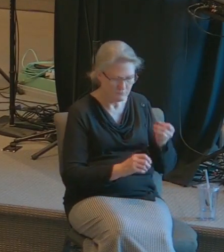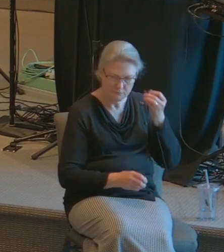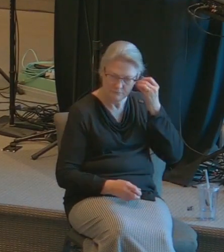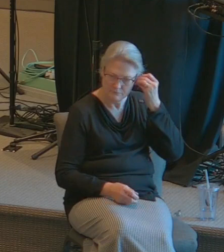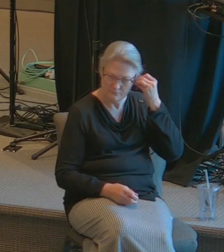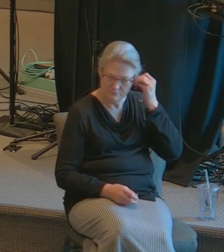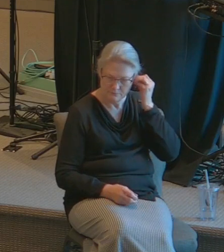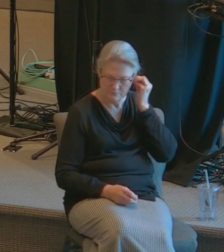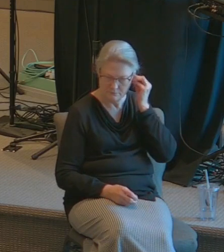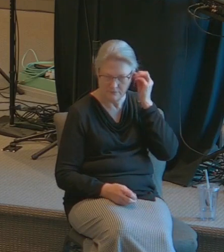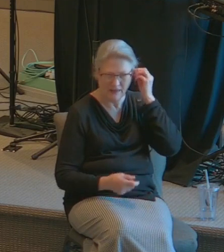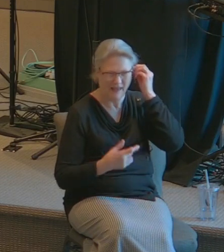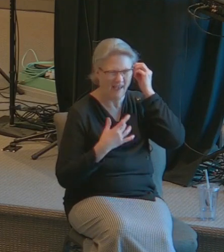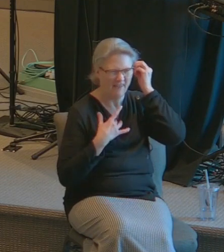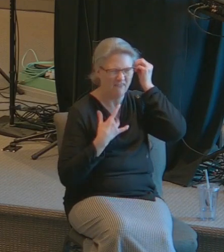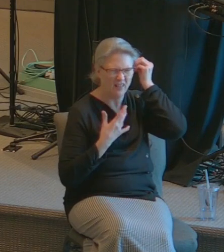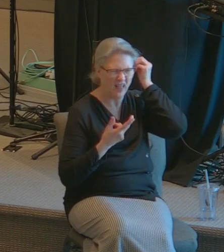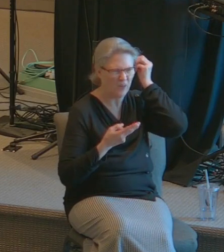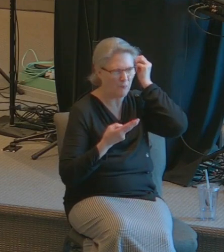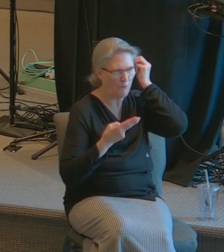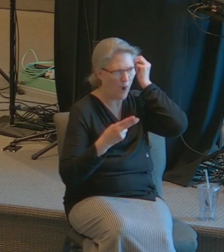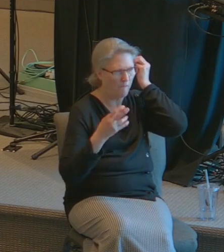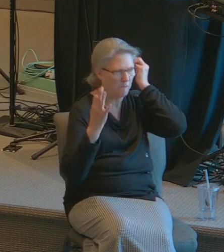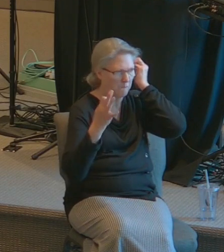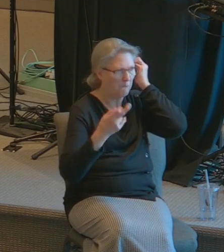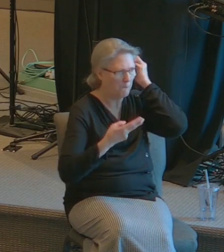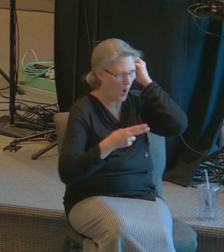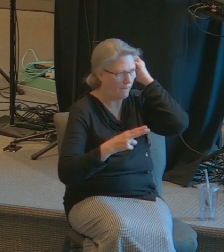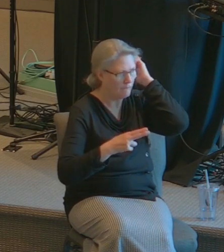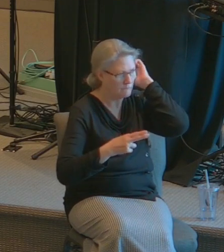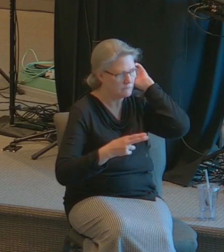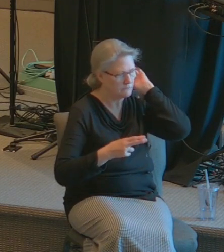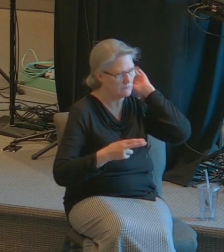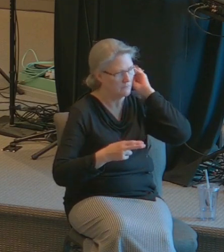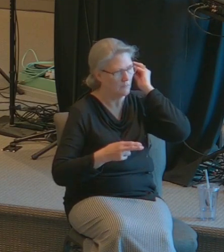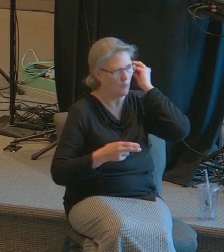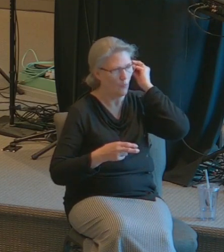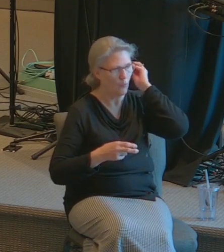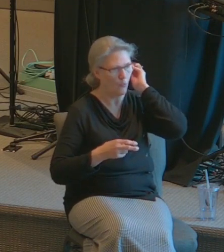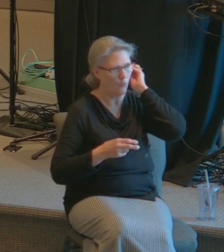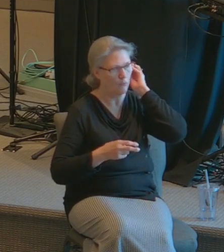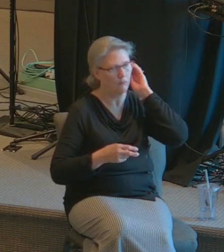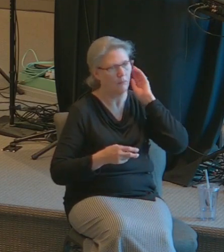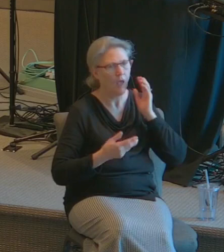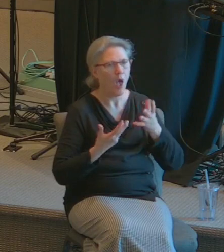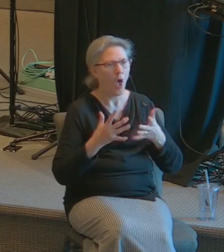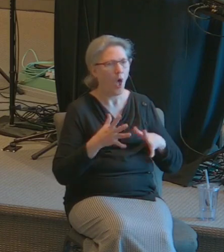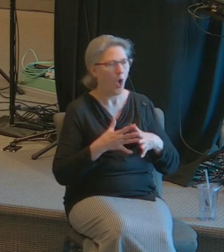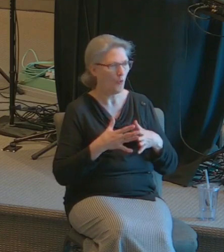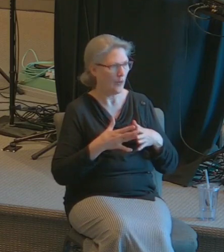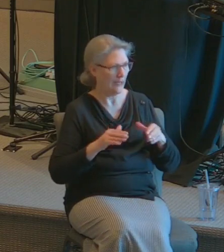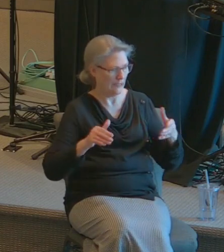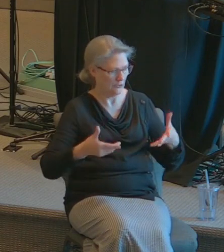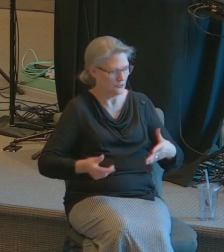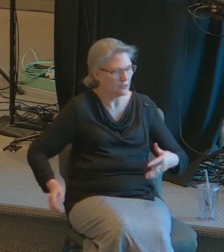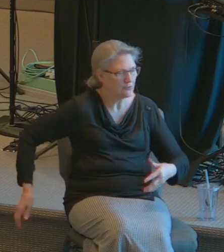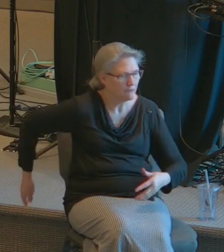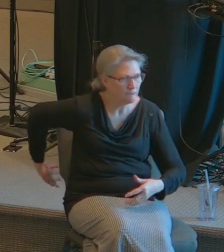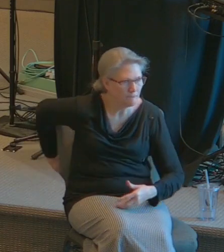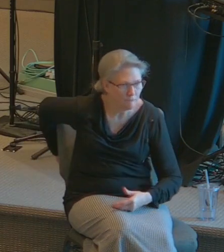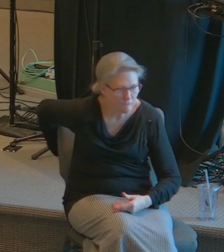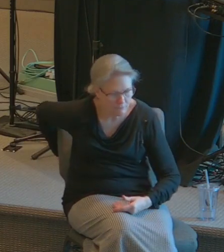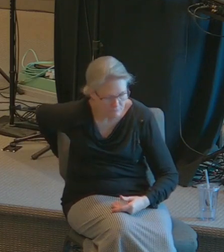has given because I have already given the introduction of what I feel